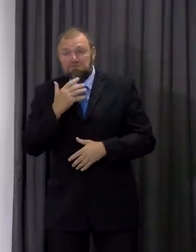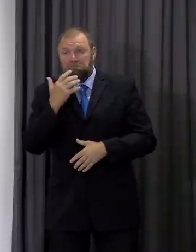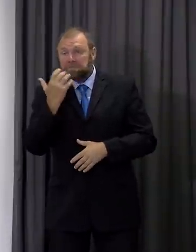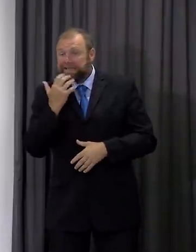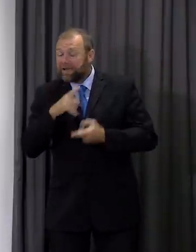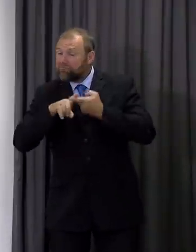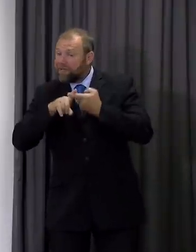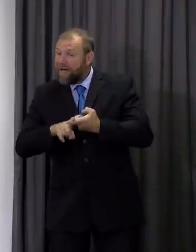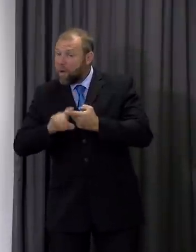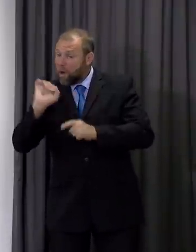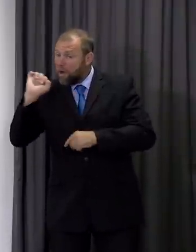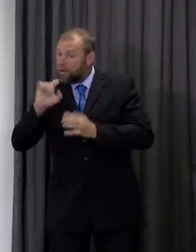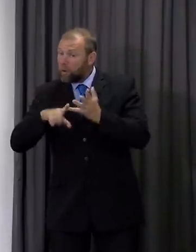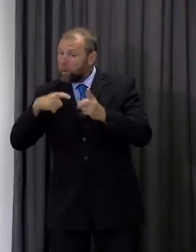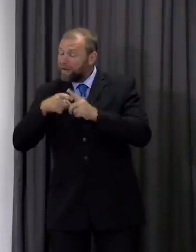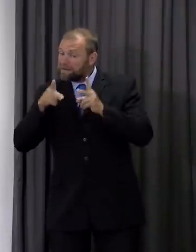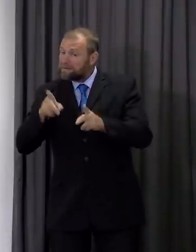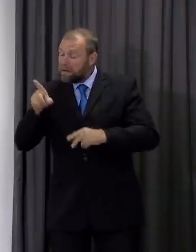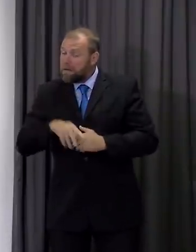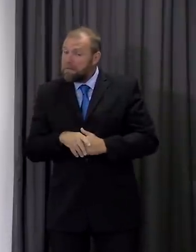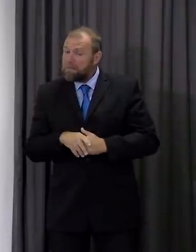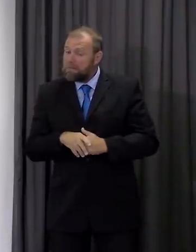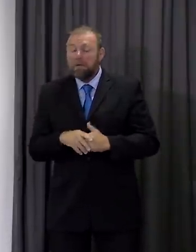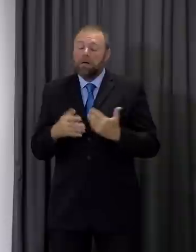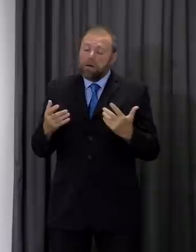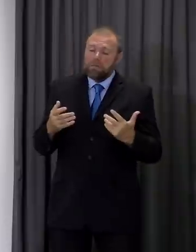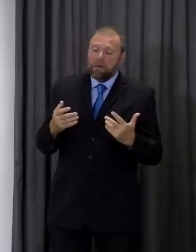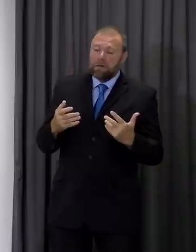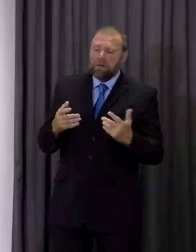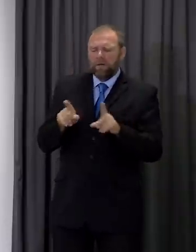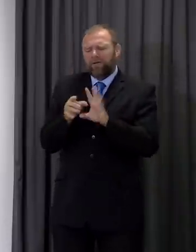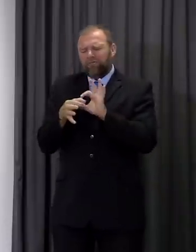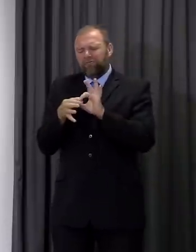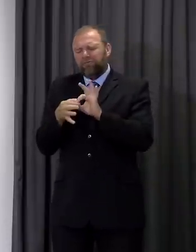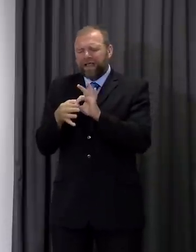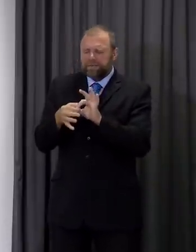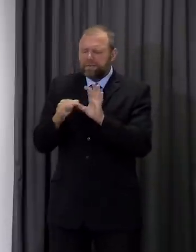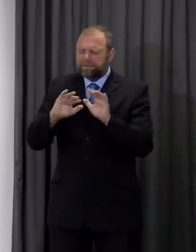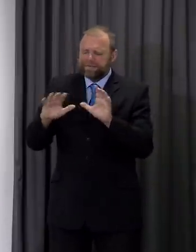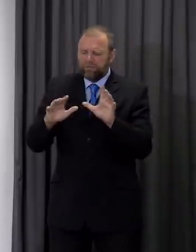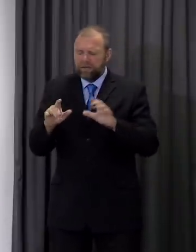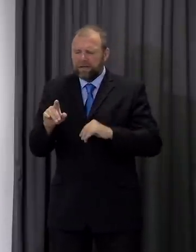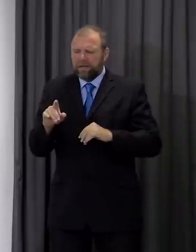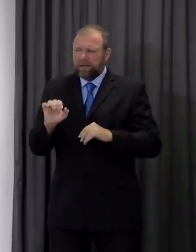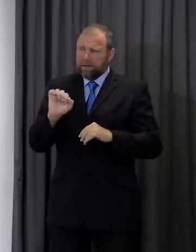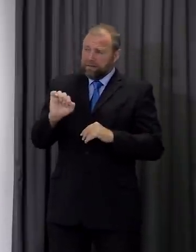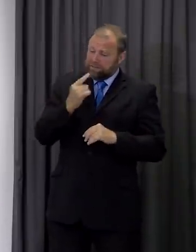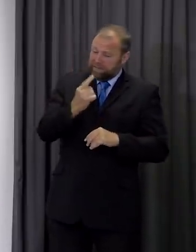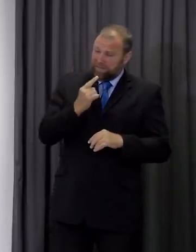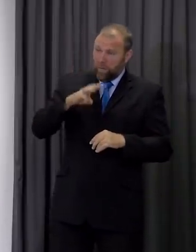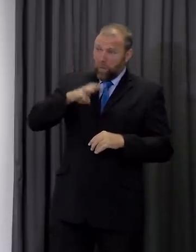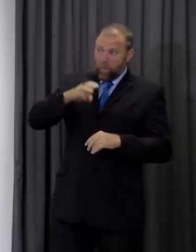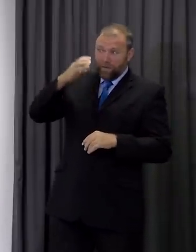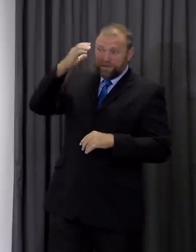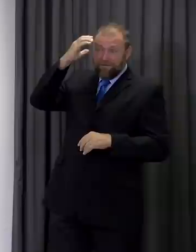system? And I suppose, related to that, but also separate, aren't you as a Welsh government accountable